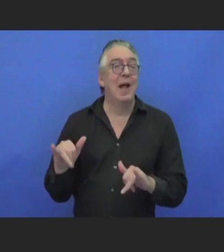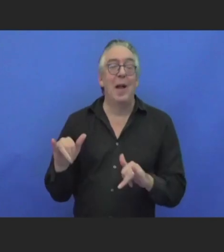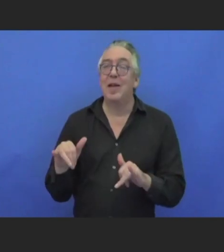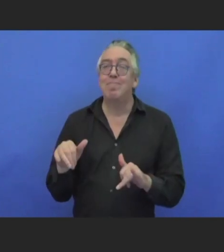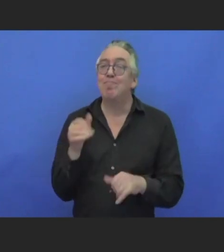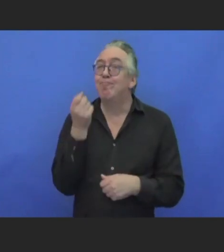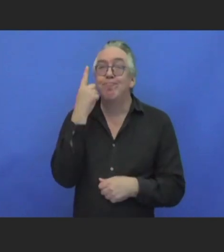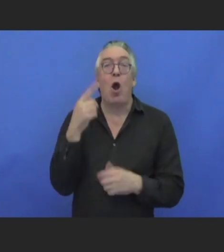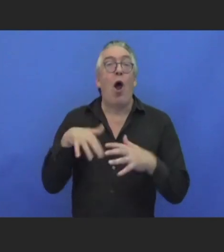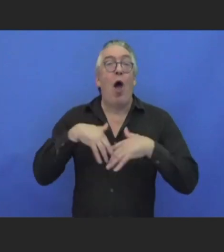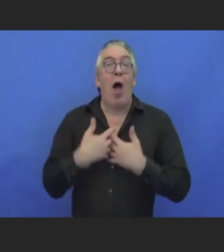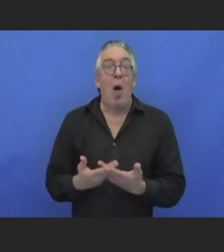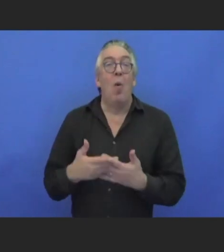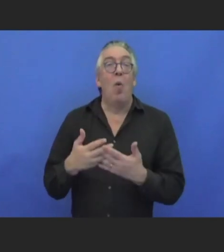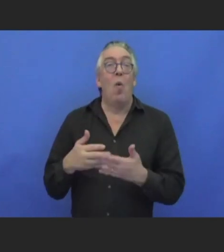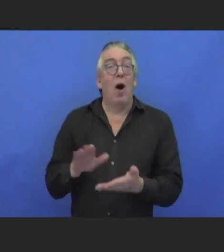over to you.